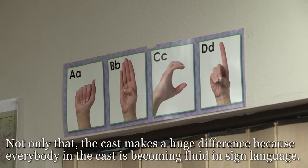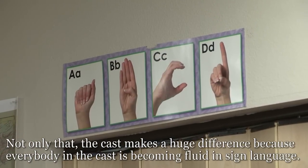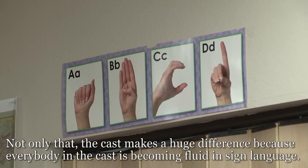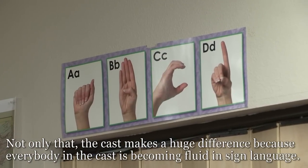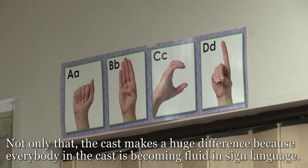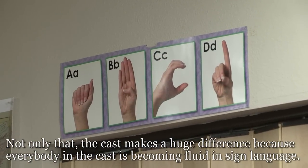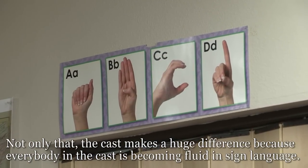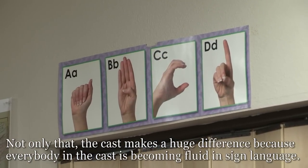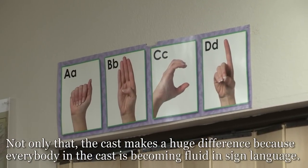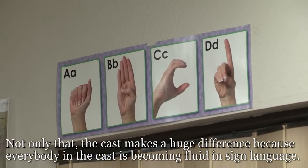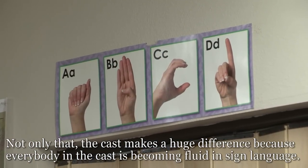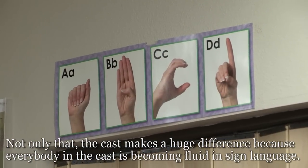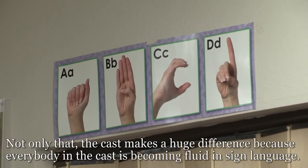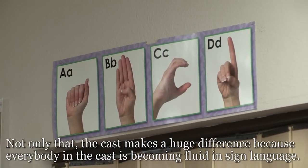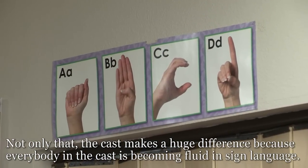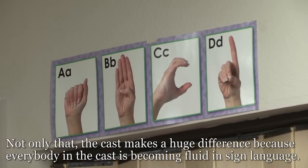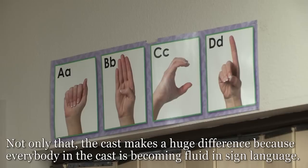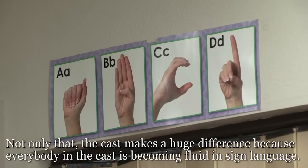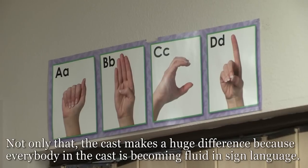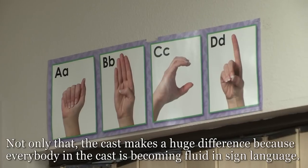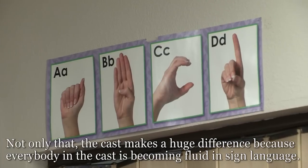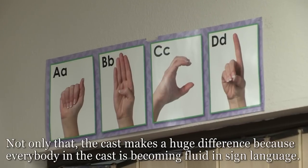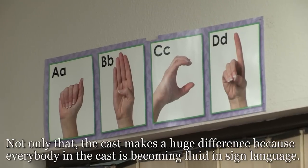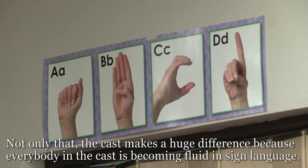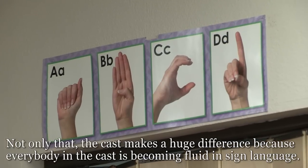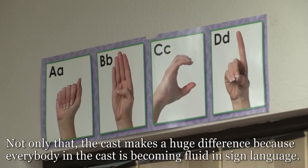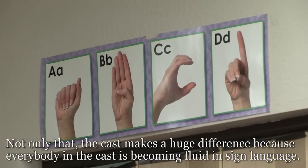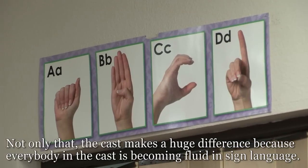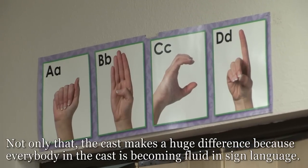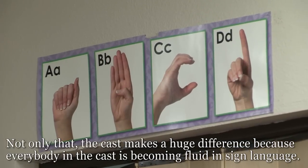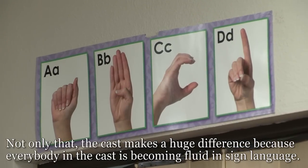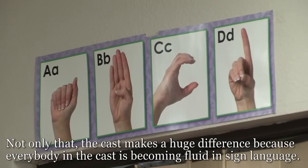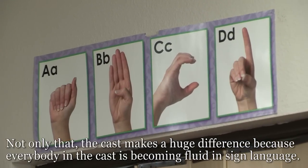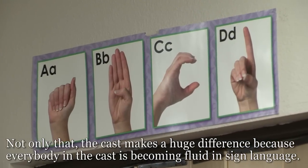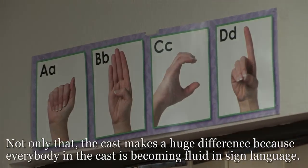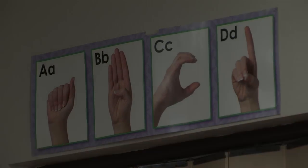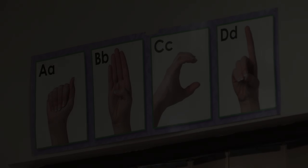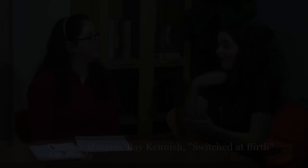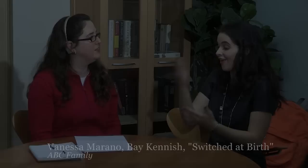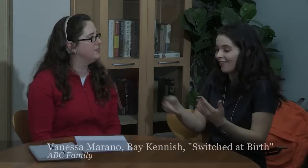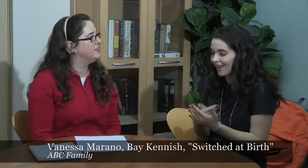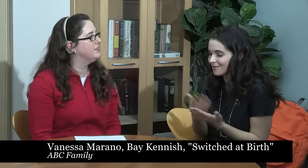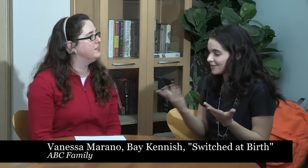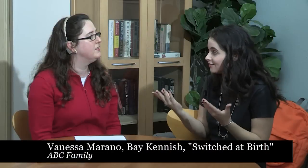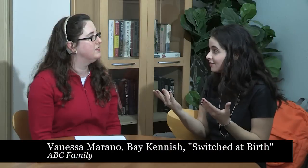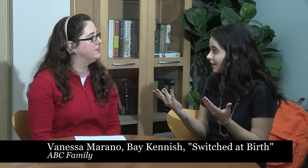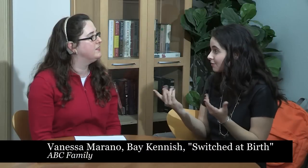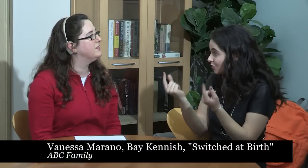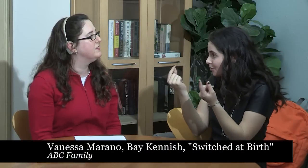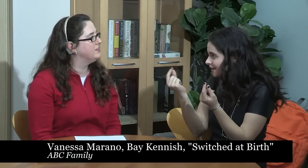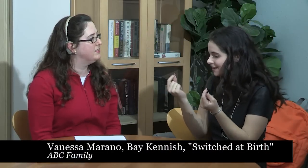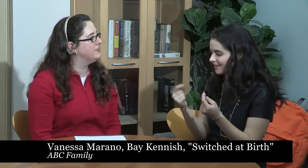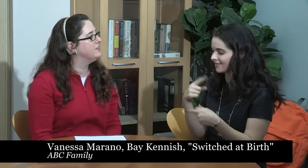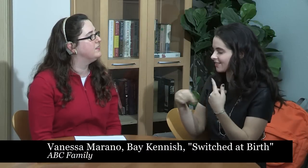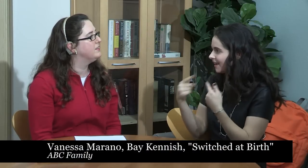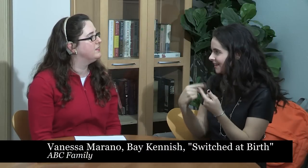everybody in the cast is becoming fluent in sign language. Because all I've been, you know, doing is signing.